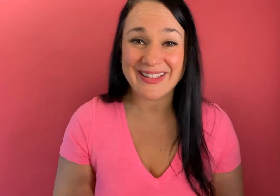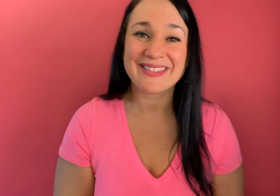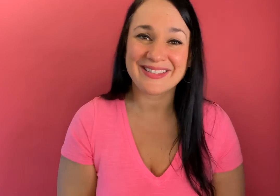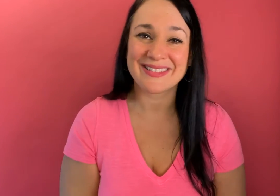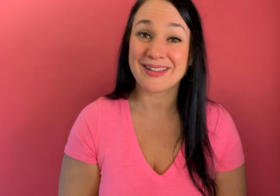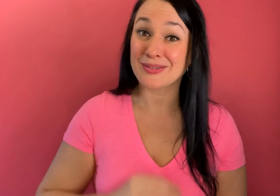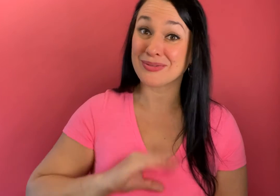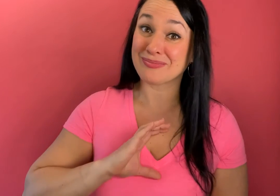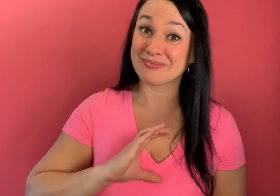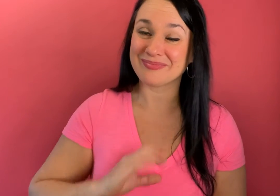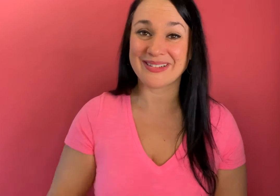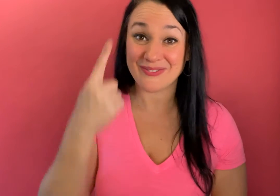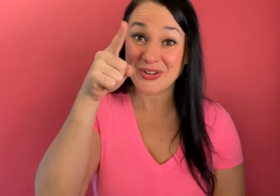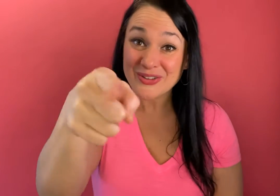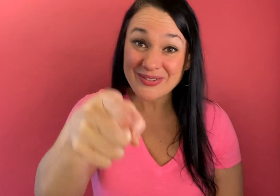so it feels good for you